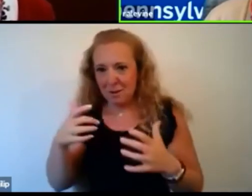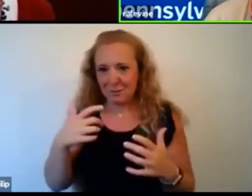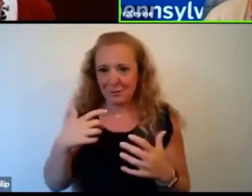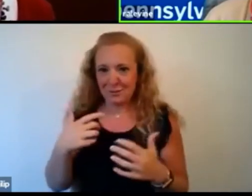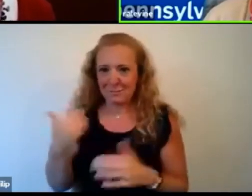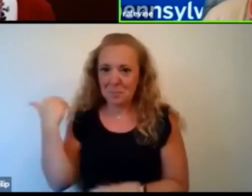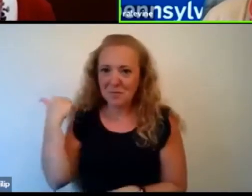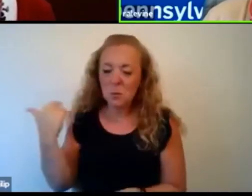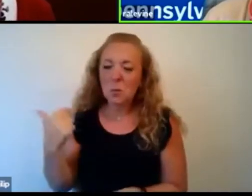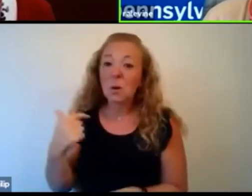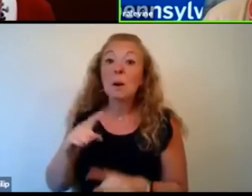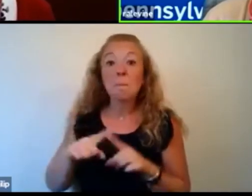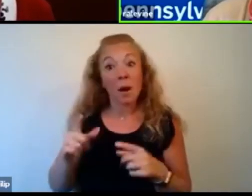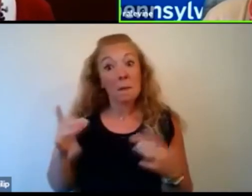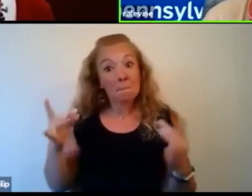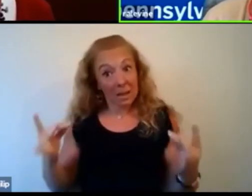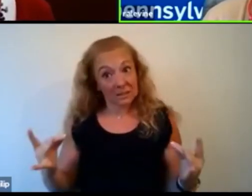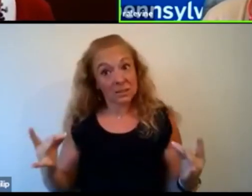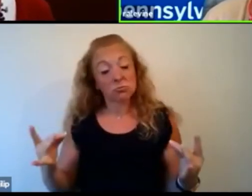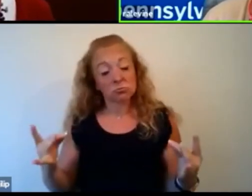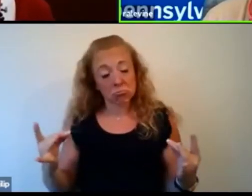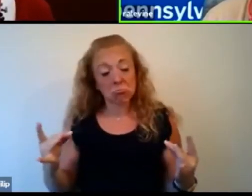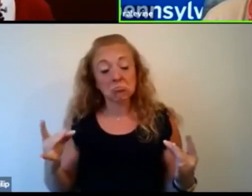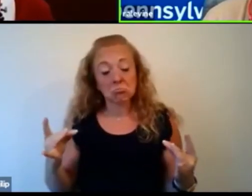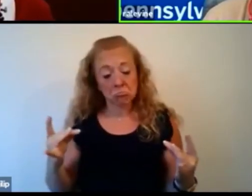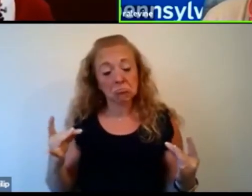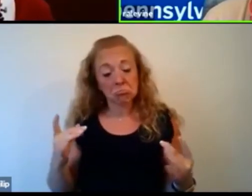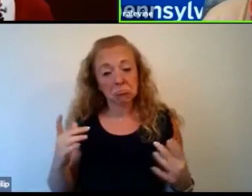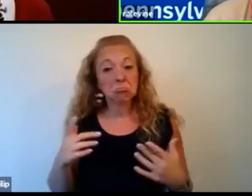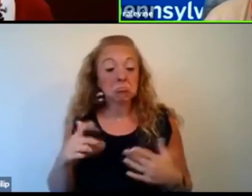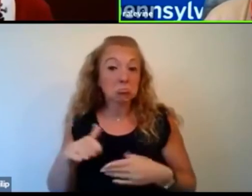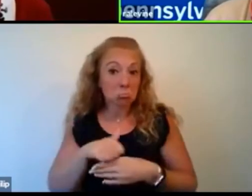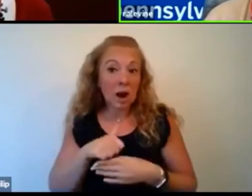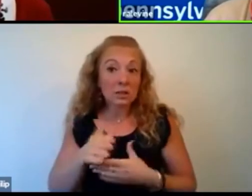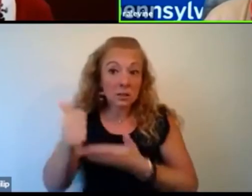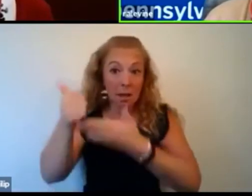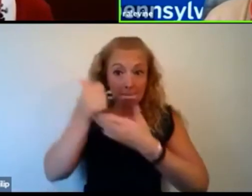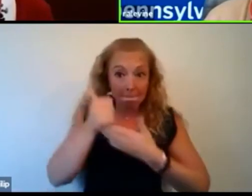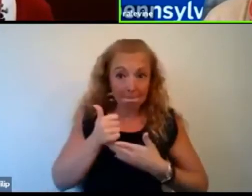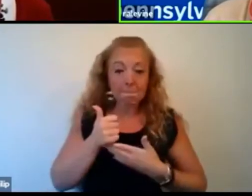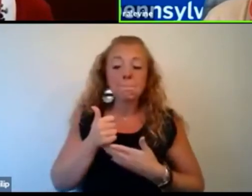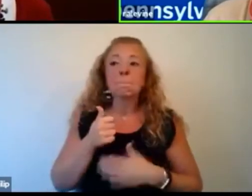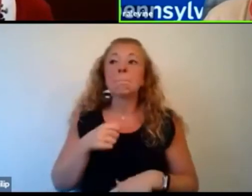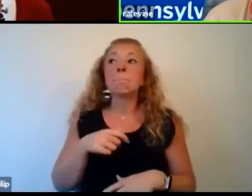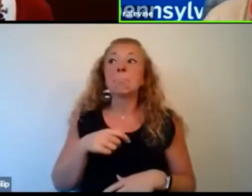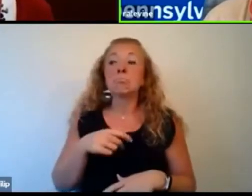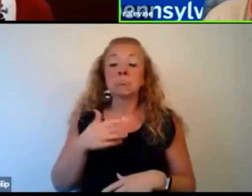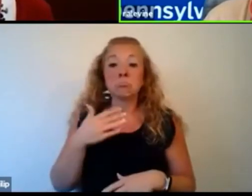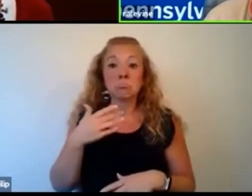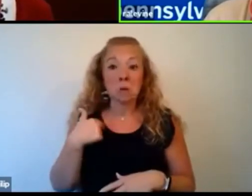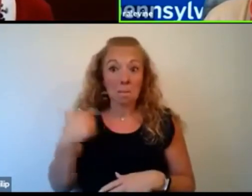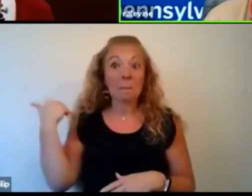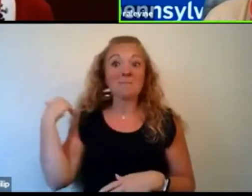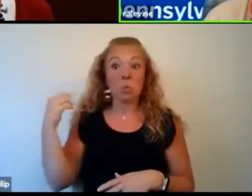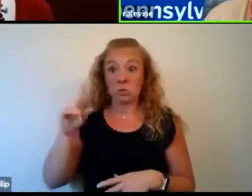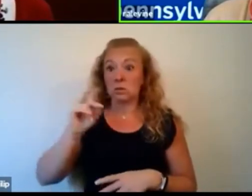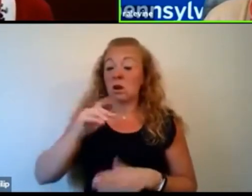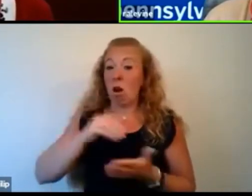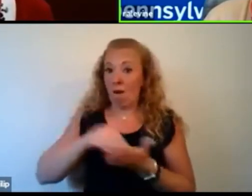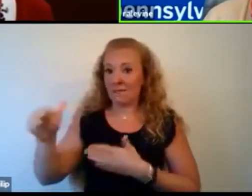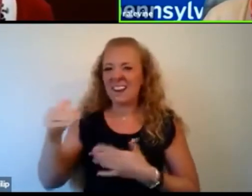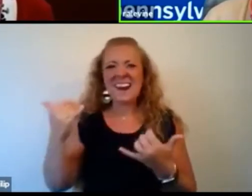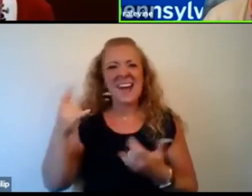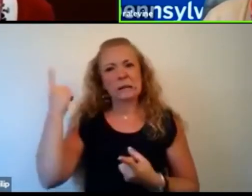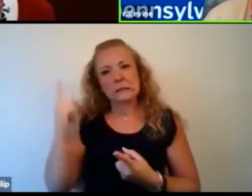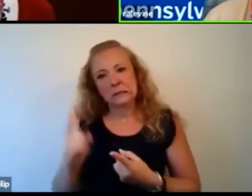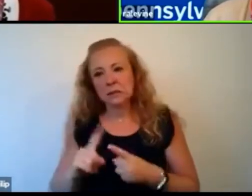meditation has been something that I practiced for many years and has served me well, even though I might not practice it very much now.